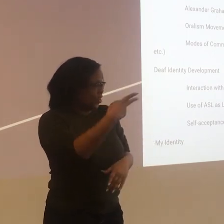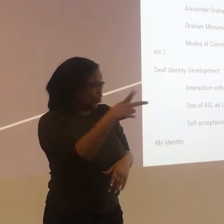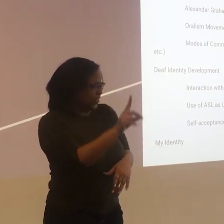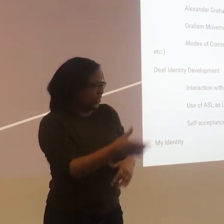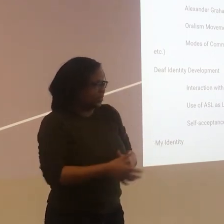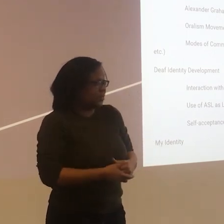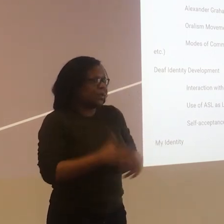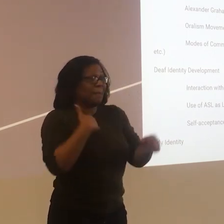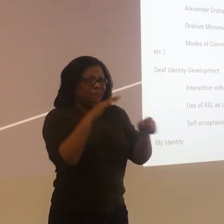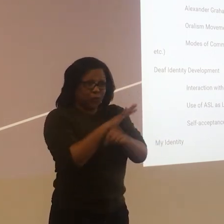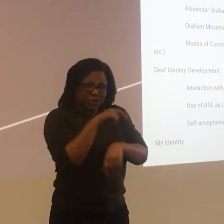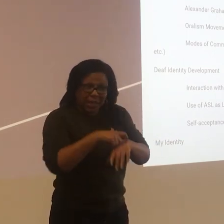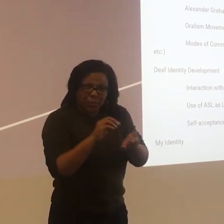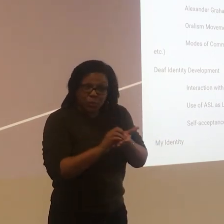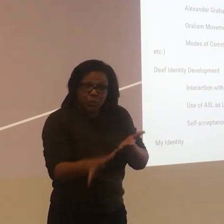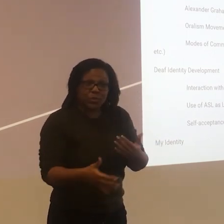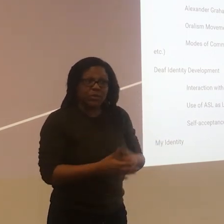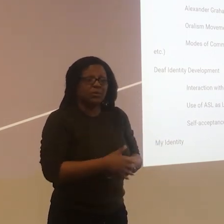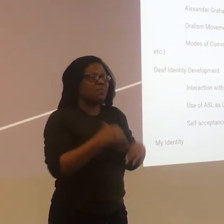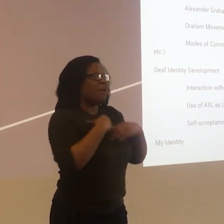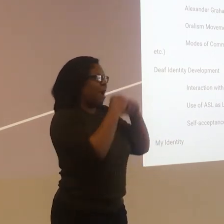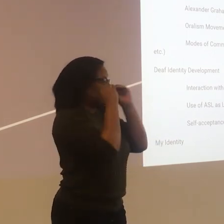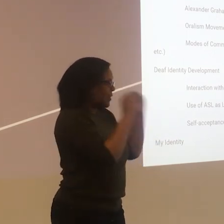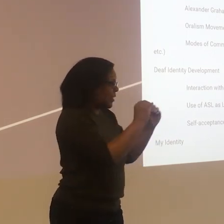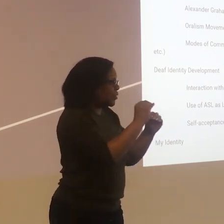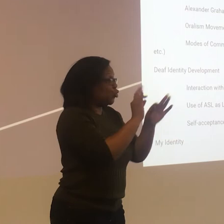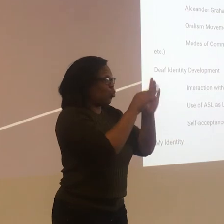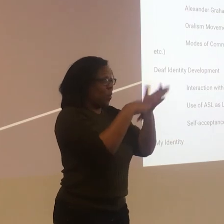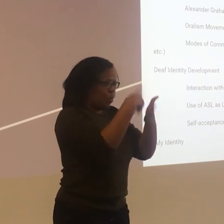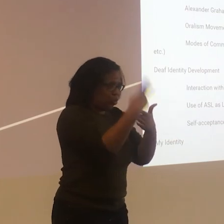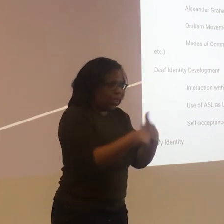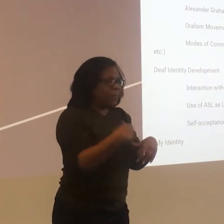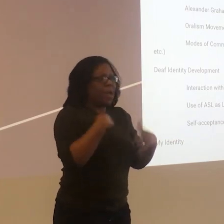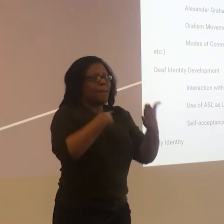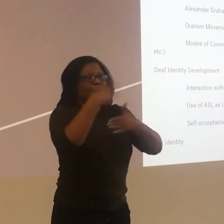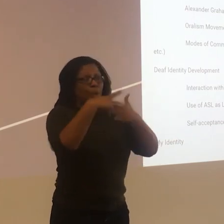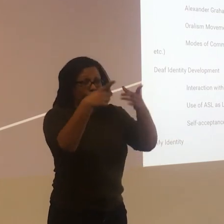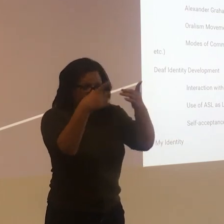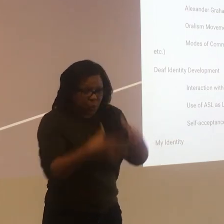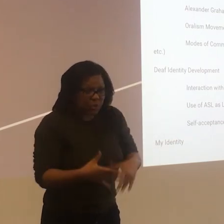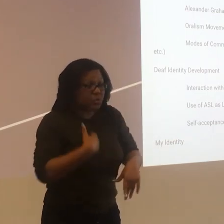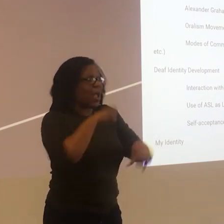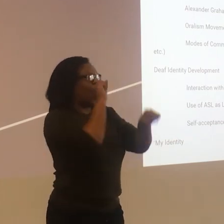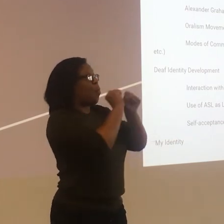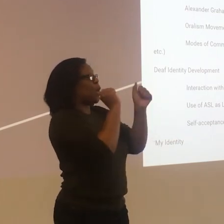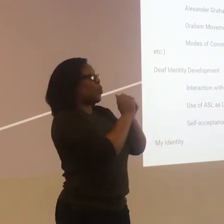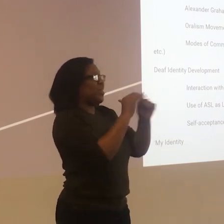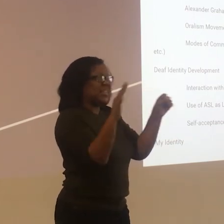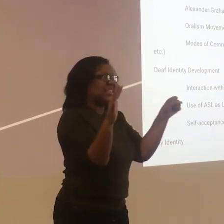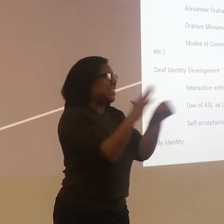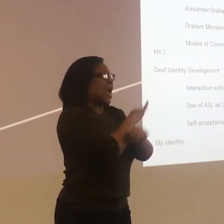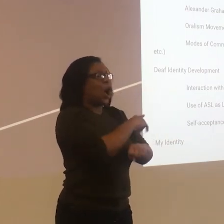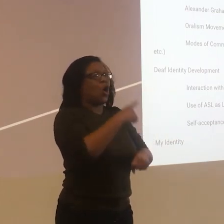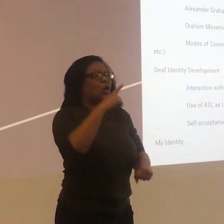I'm studying for my PhD. I'm a full time student. I'm a full time faculty. I'm program director at our university.